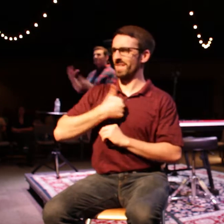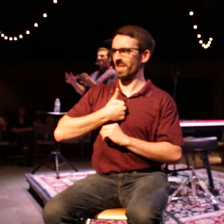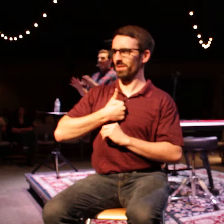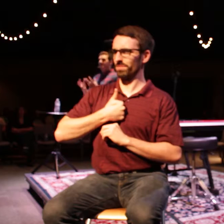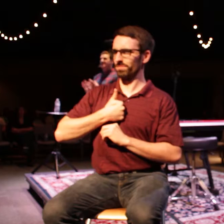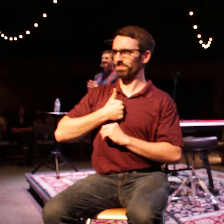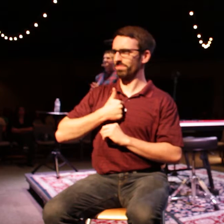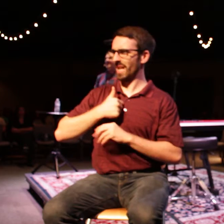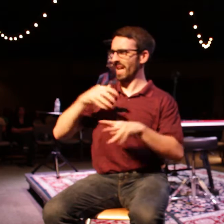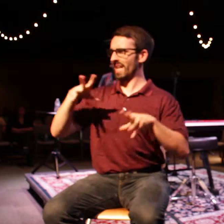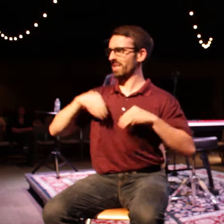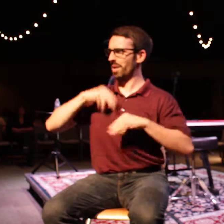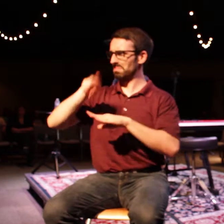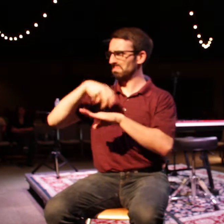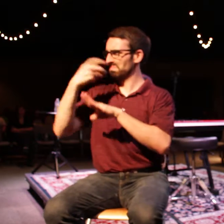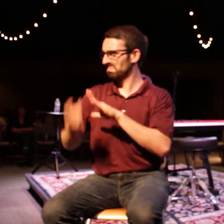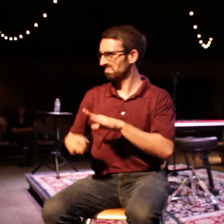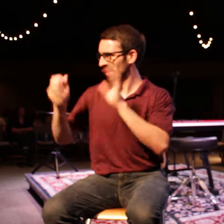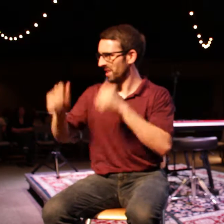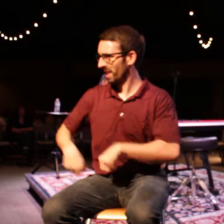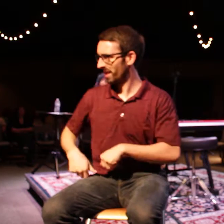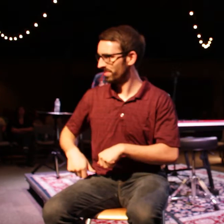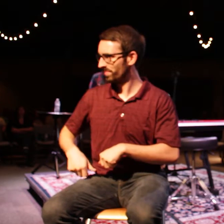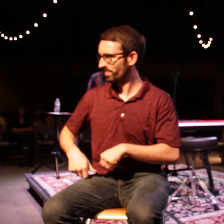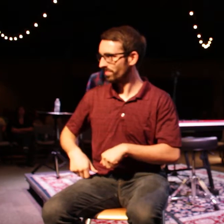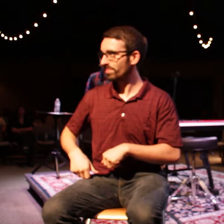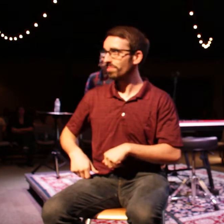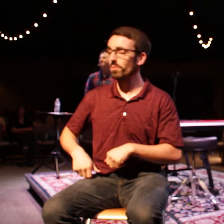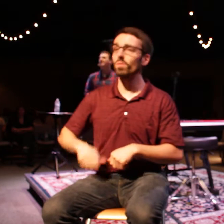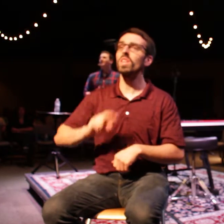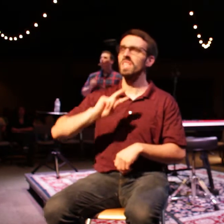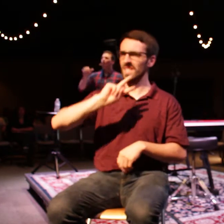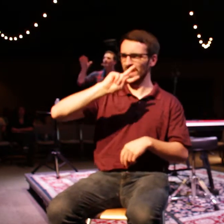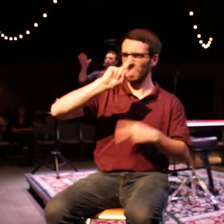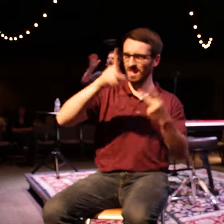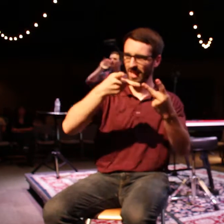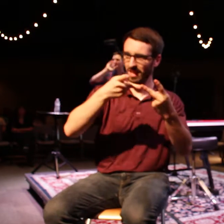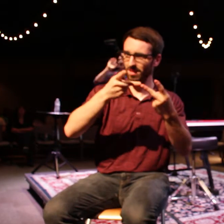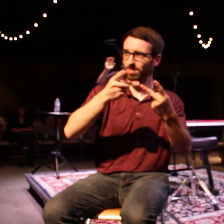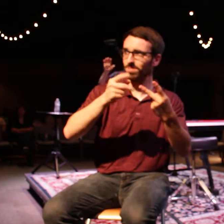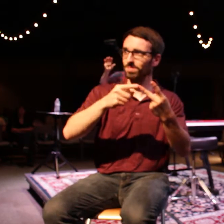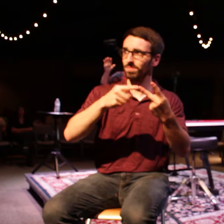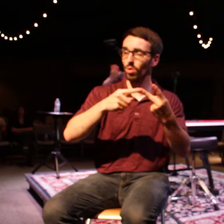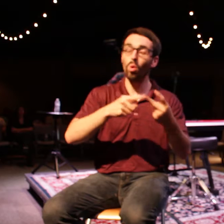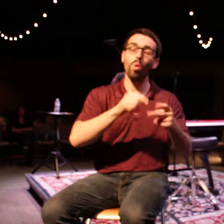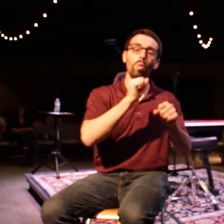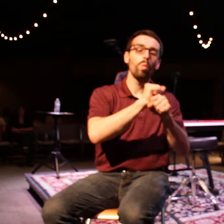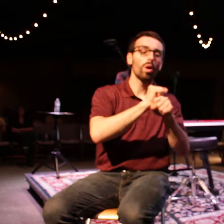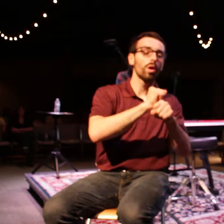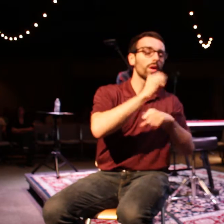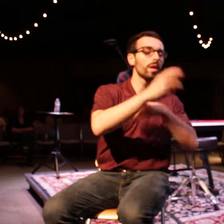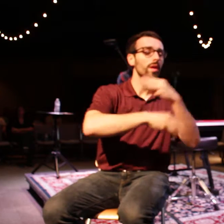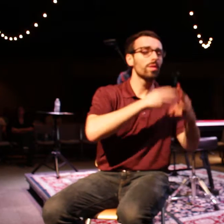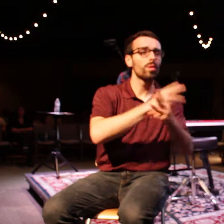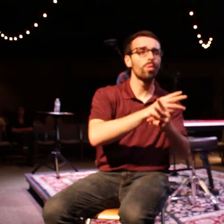shift that begins to happen, the evidence of it as we begin to take this step, work in the world is I use people to get more work done.